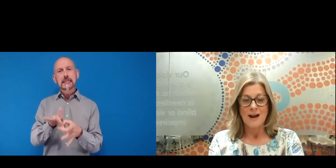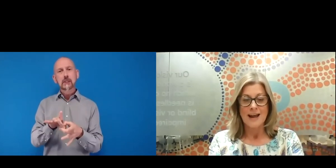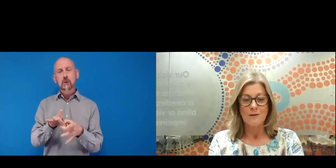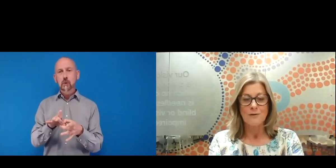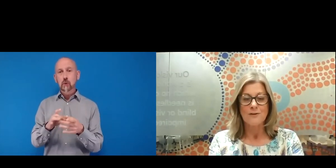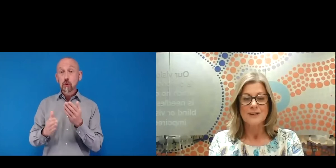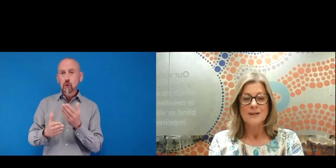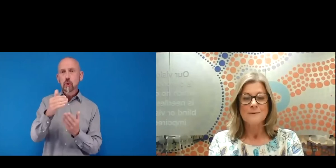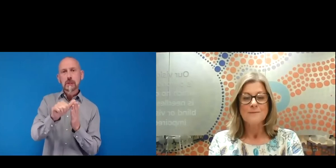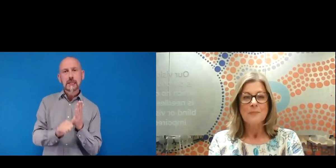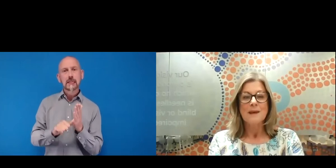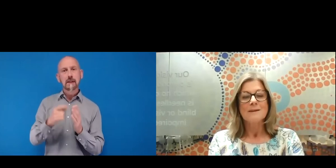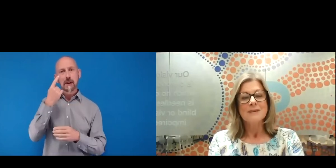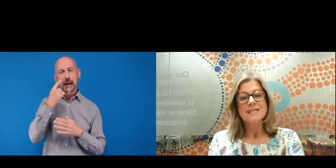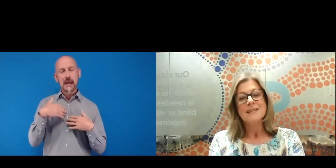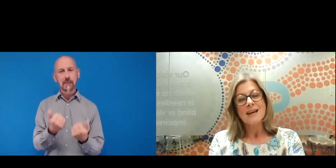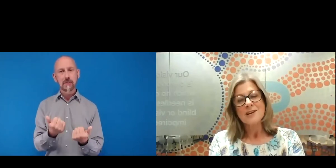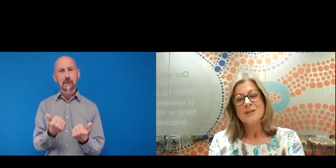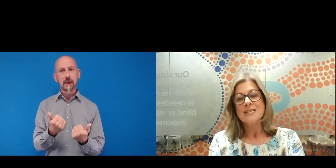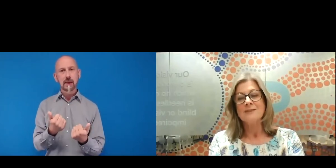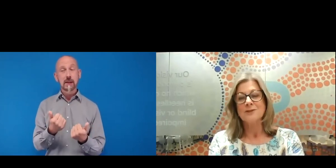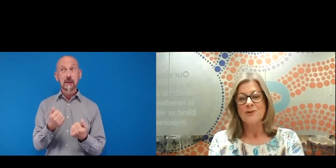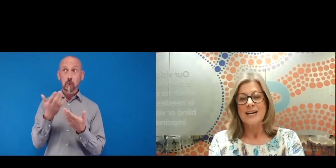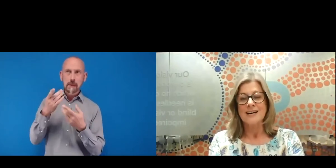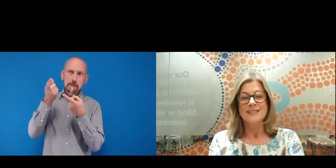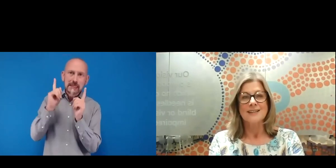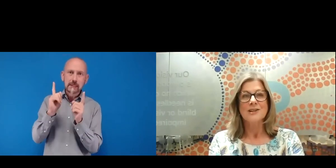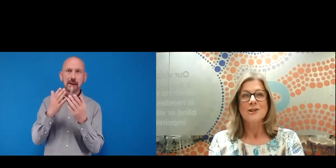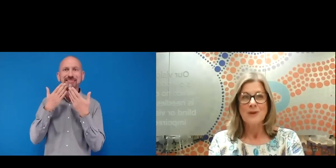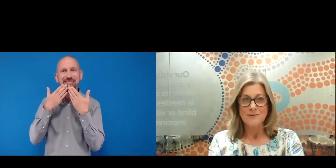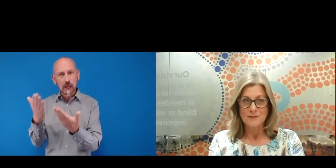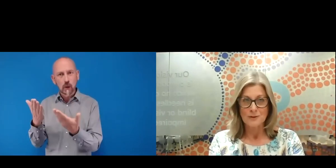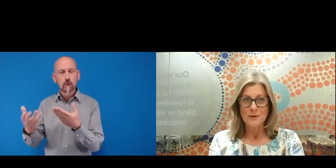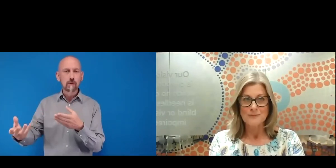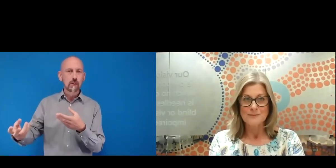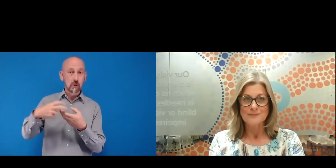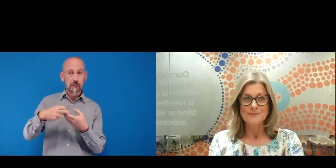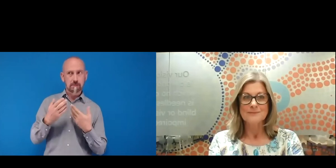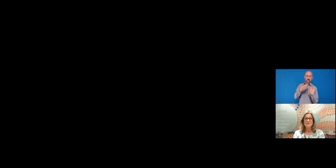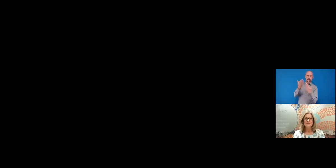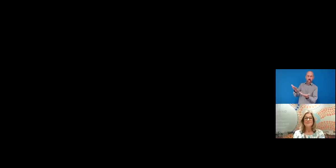for eye health. Minister, thank you indeed for joining us. You have the floor.